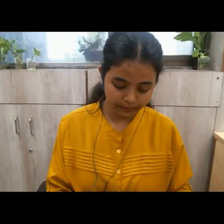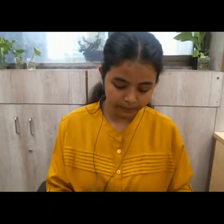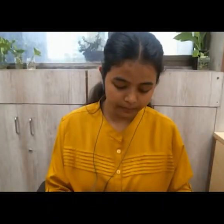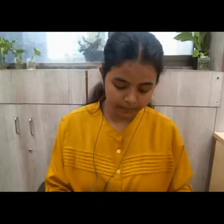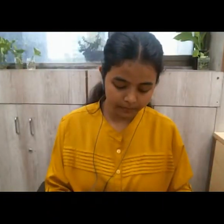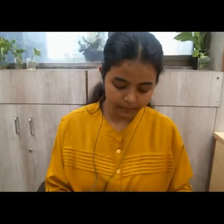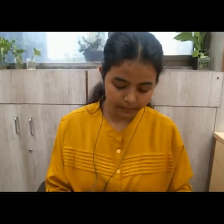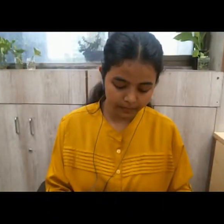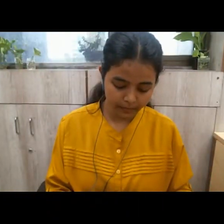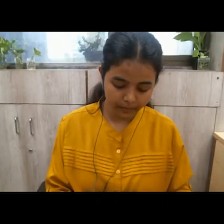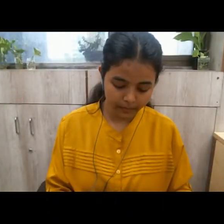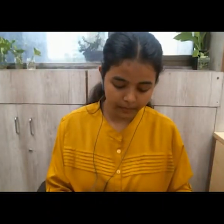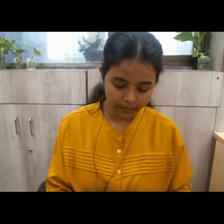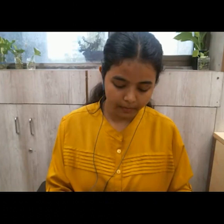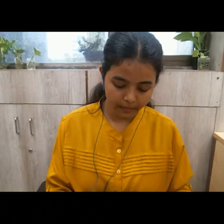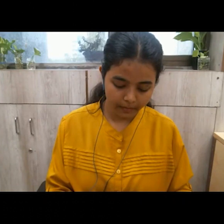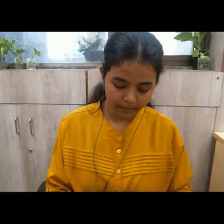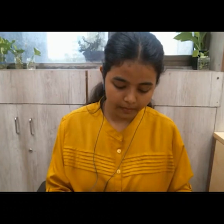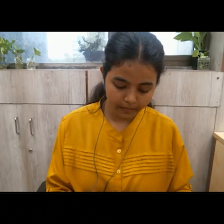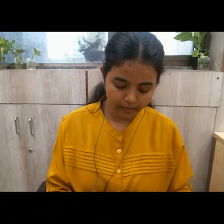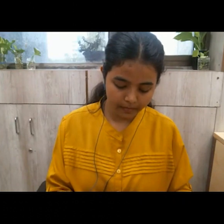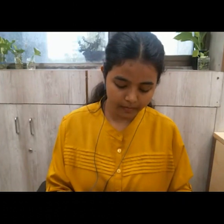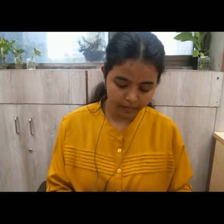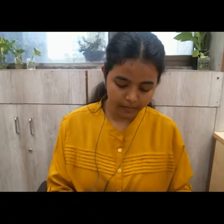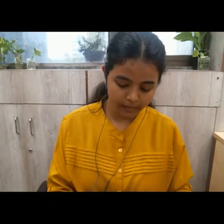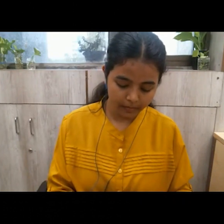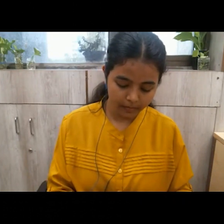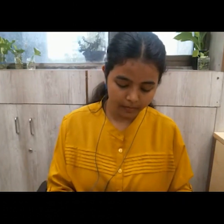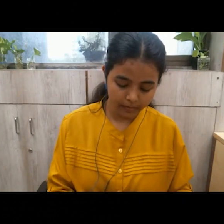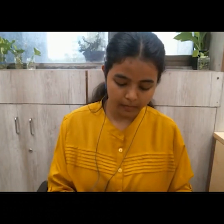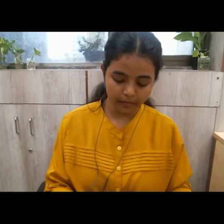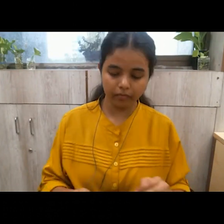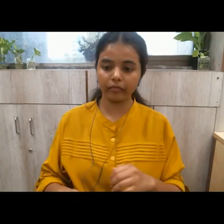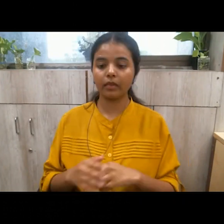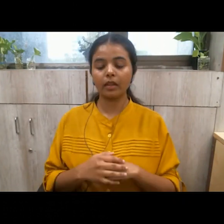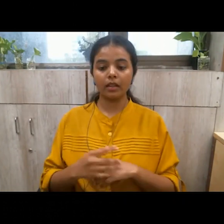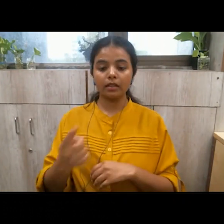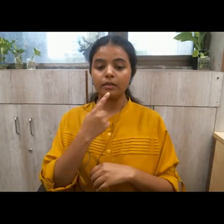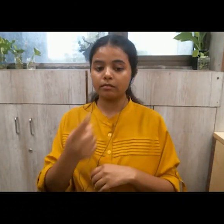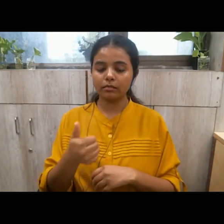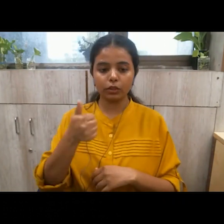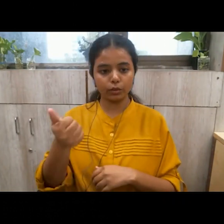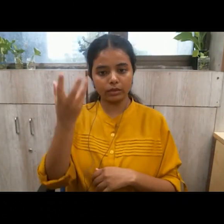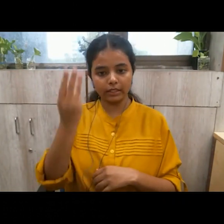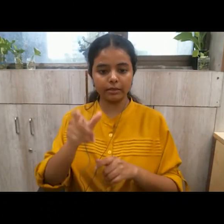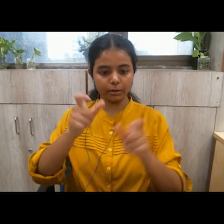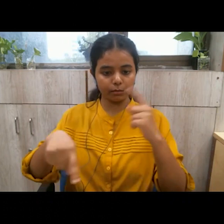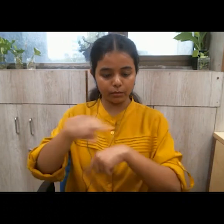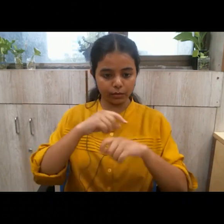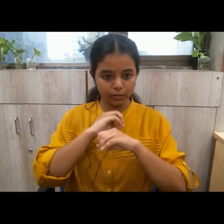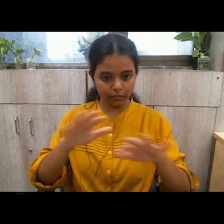it has a value only till such time that we hold humility